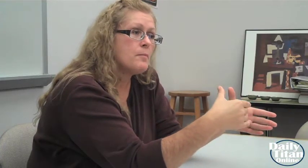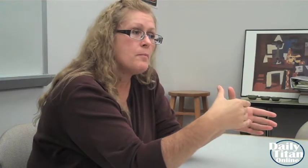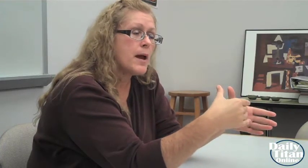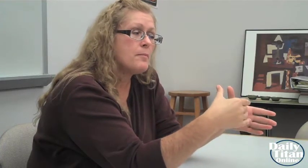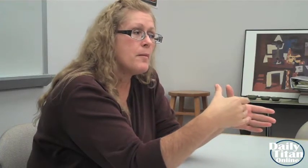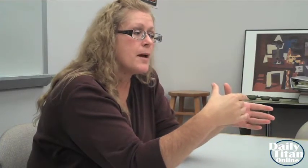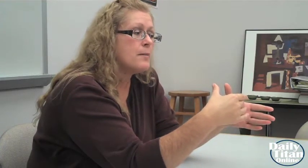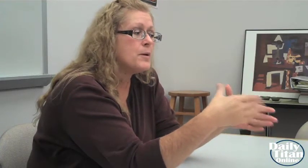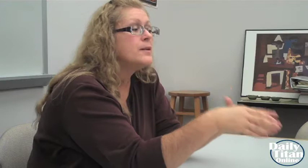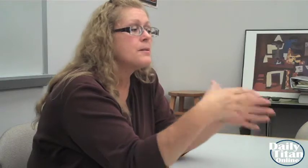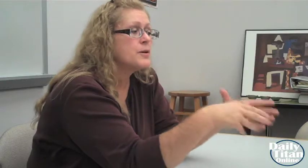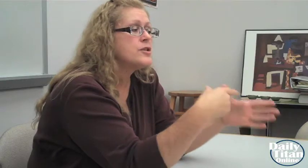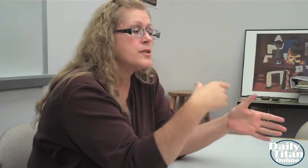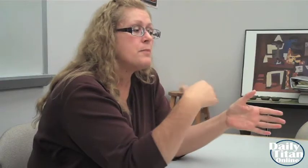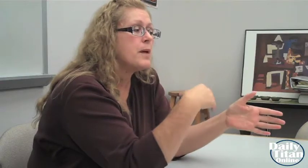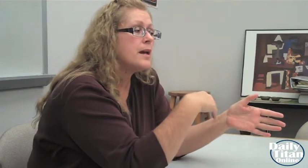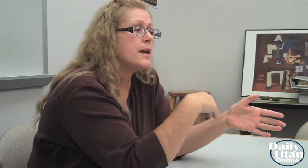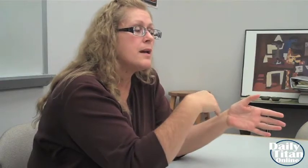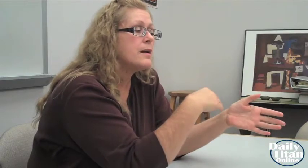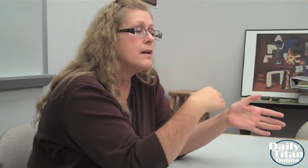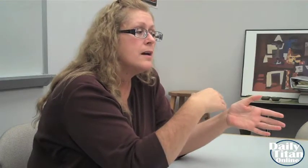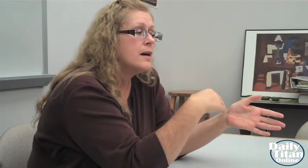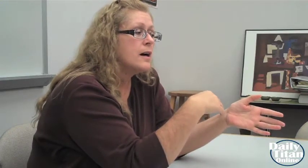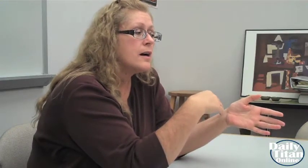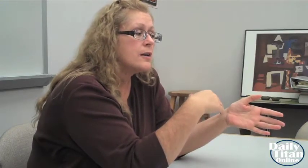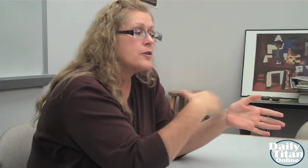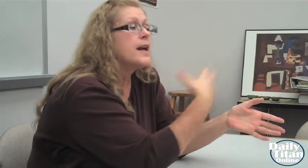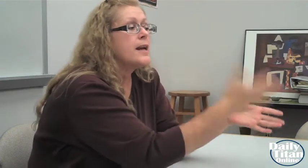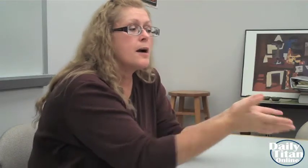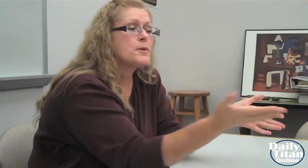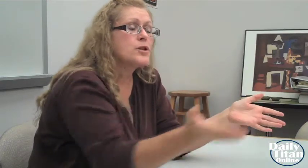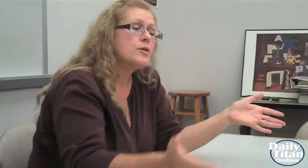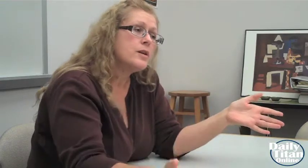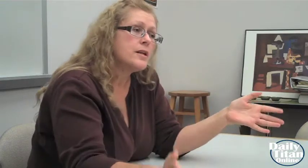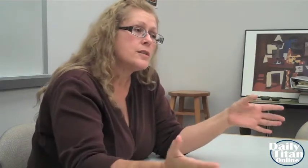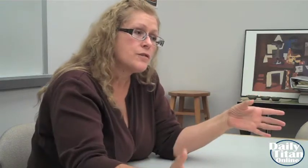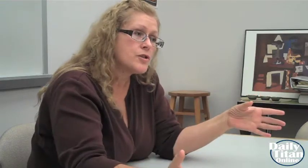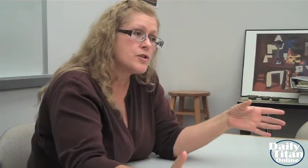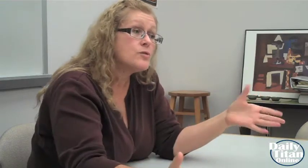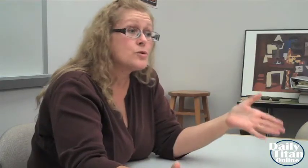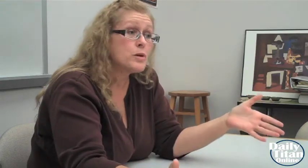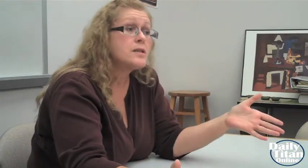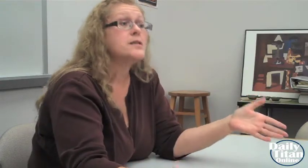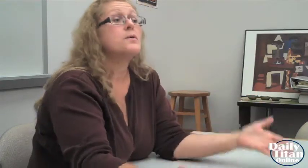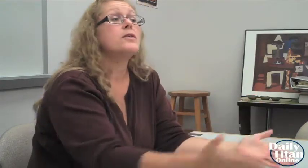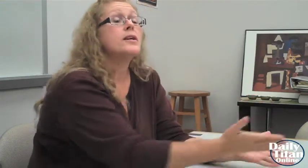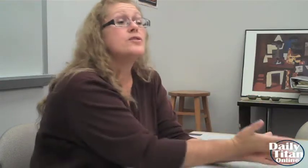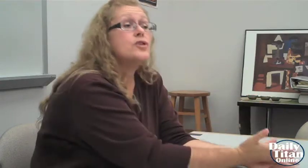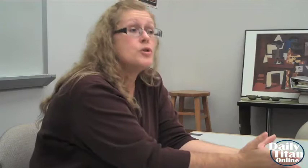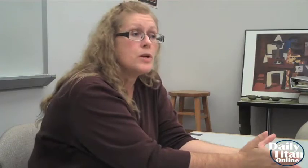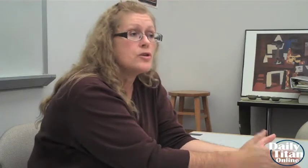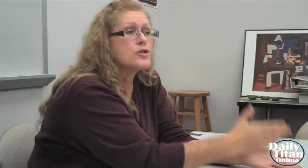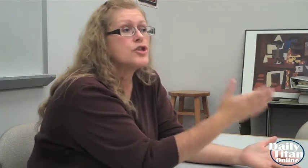building bridges and making, creating opportunities for students with disabilities to do internships